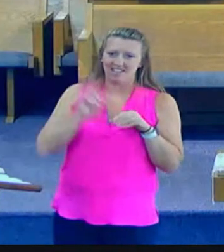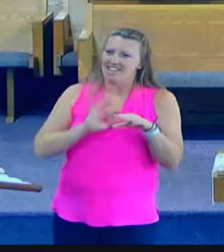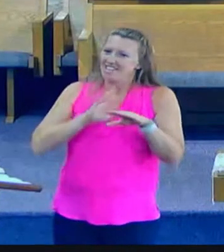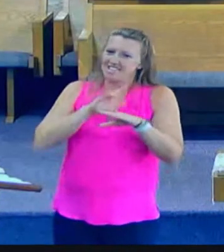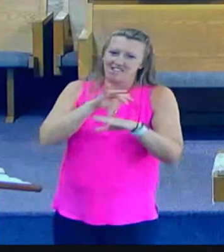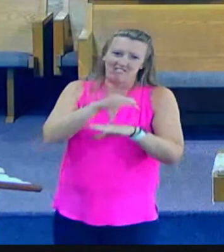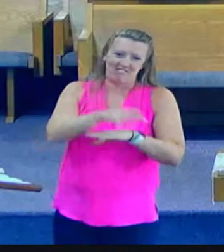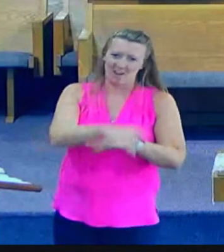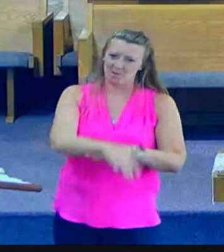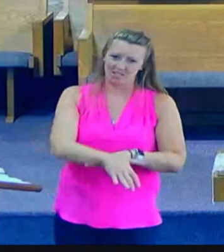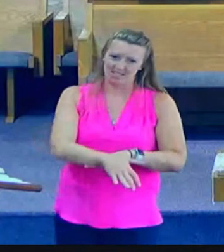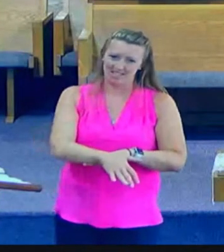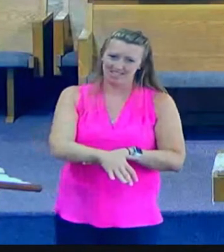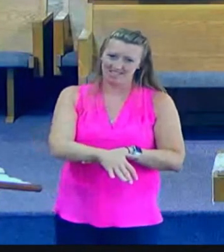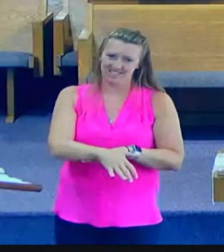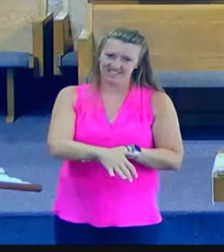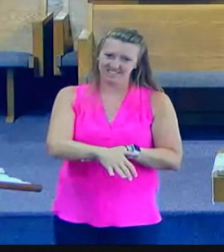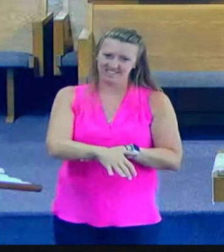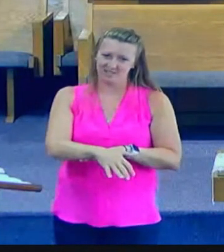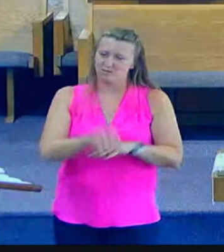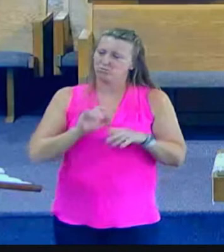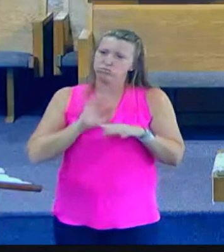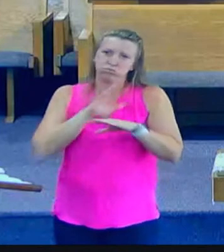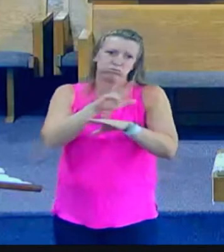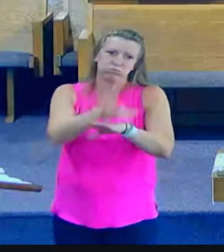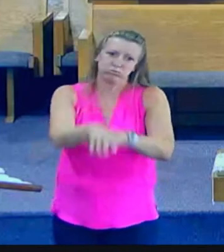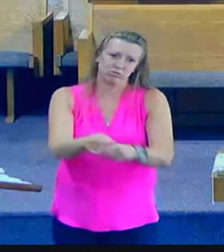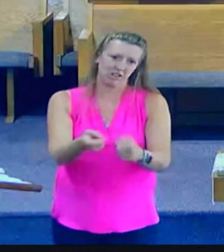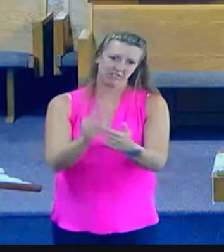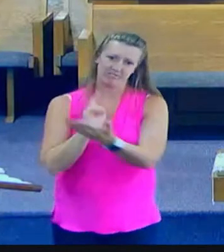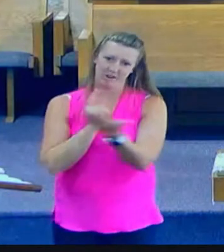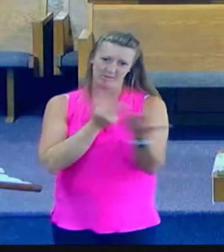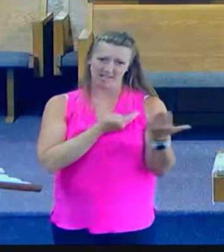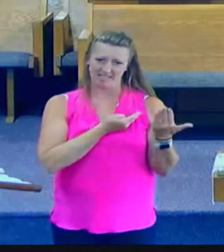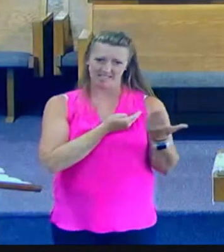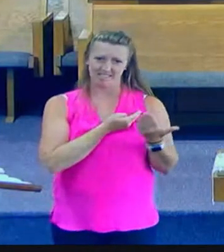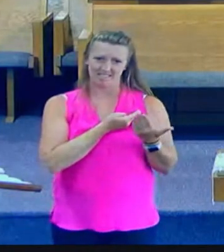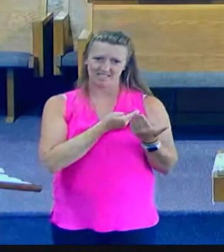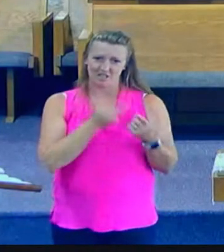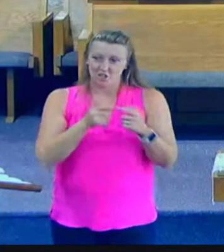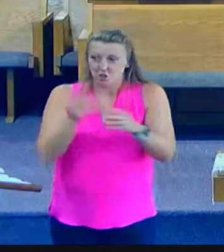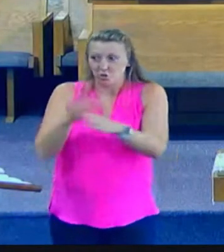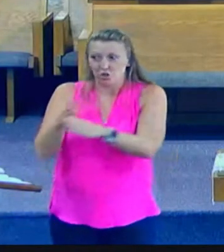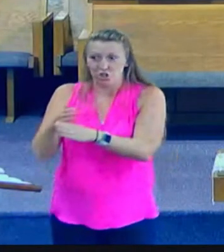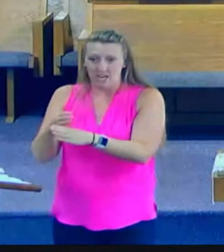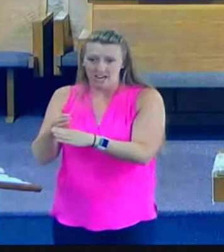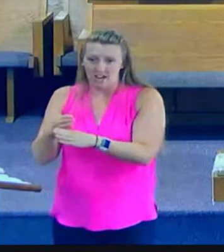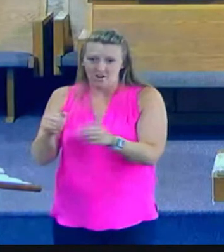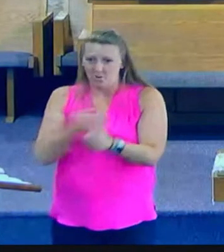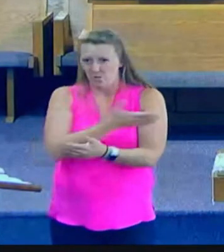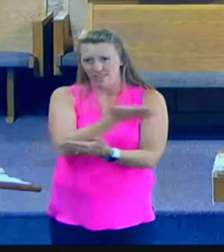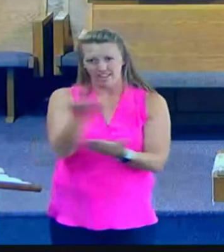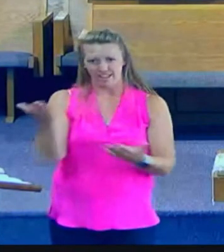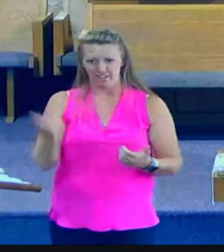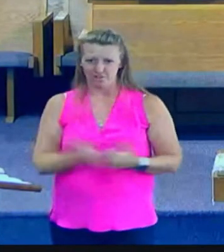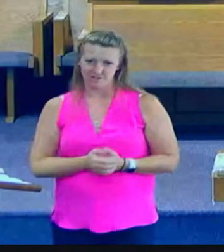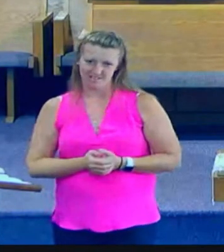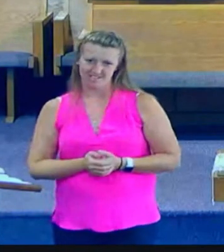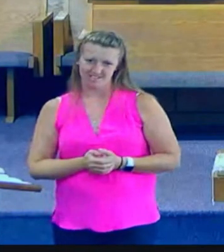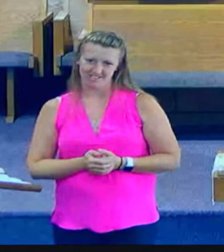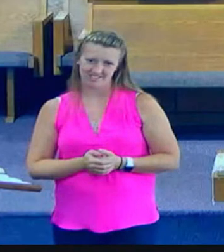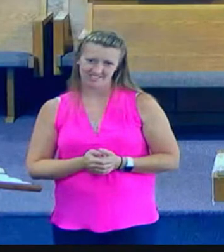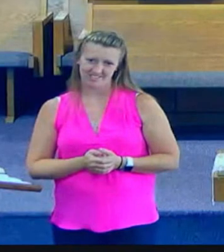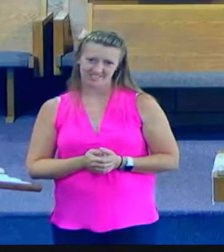light set on a hill that cannot be hidden this fountain bubbling up is evidence of